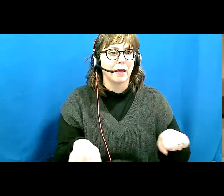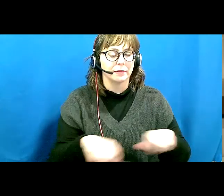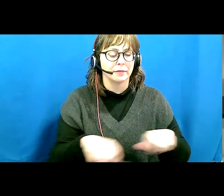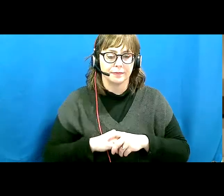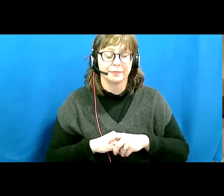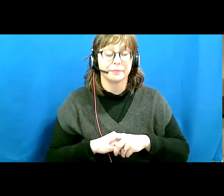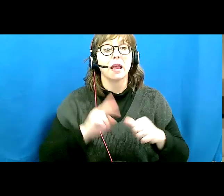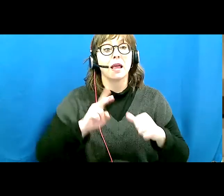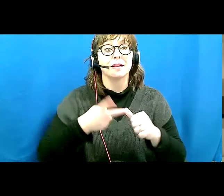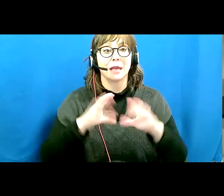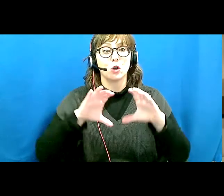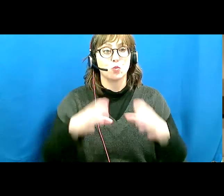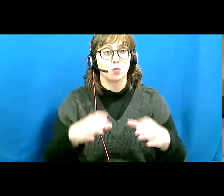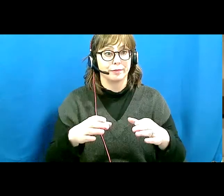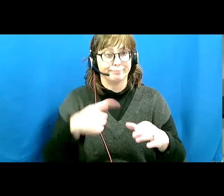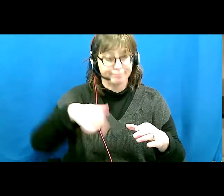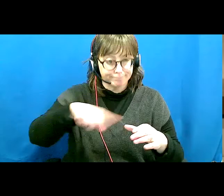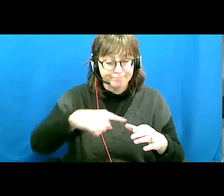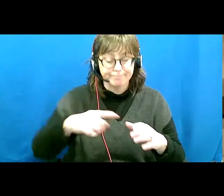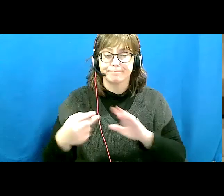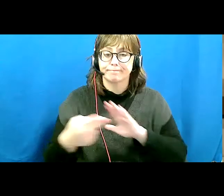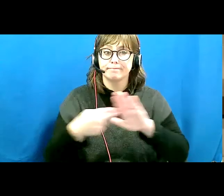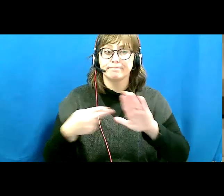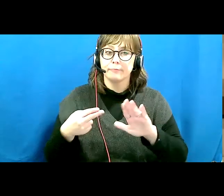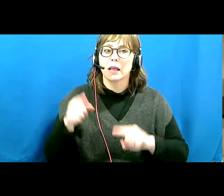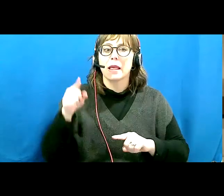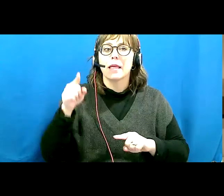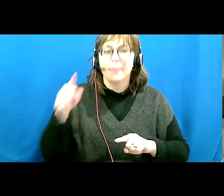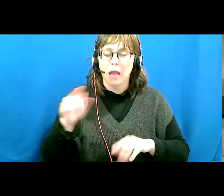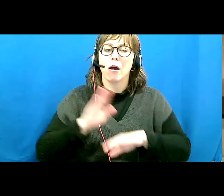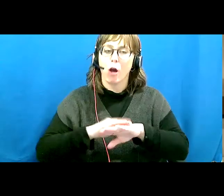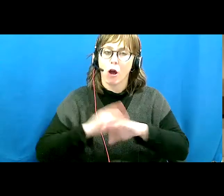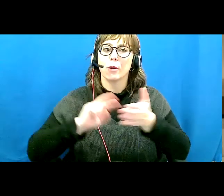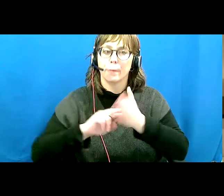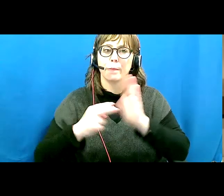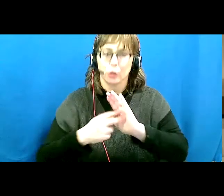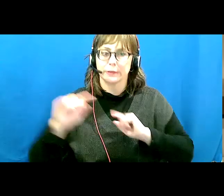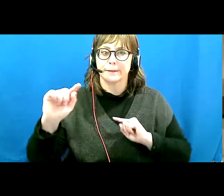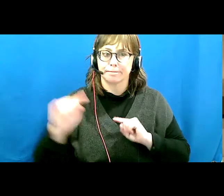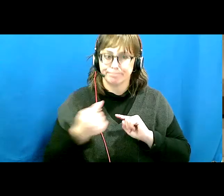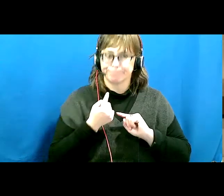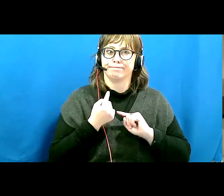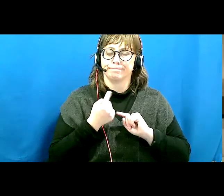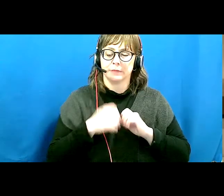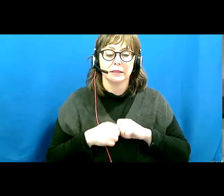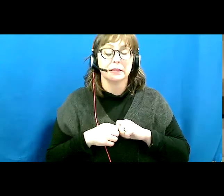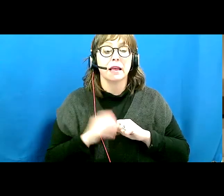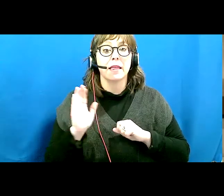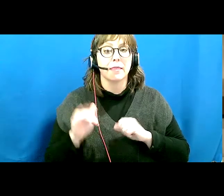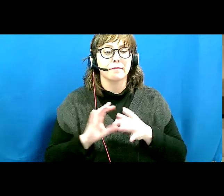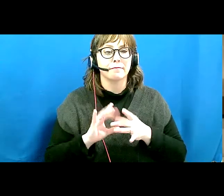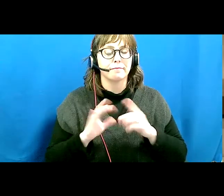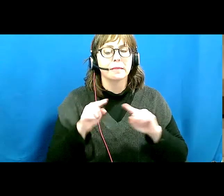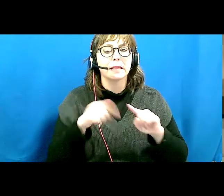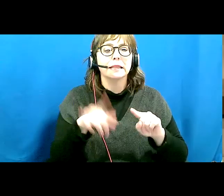The second classification I would label as intentionally offensive. These comments they belong in the classification often